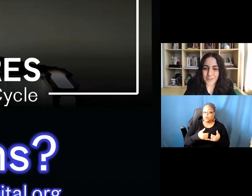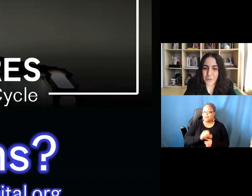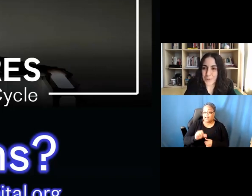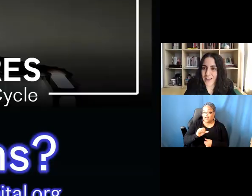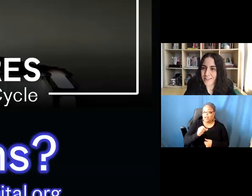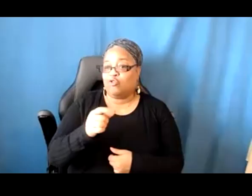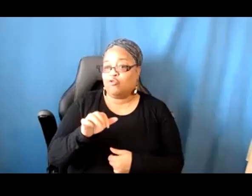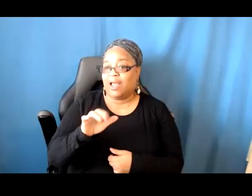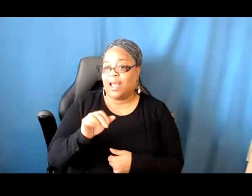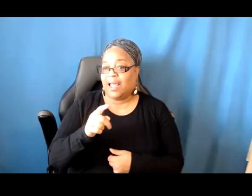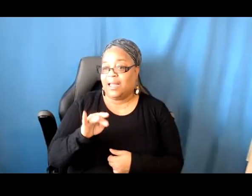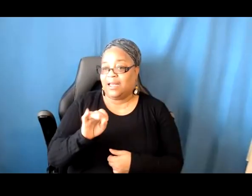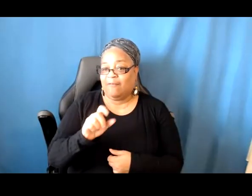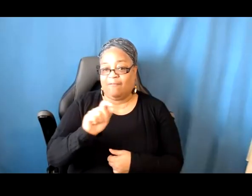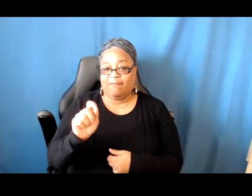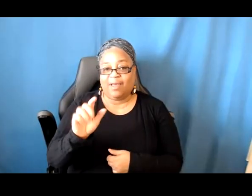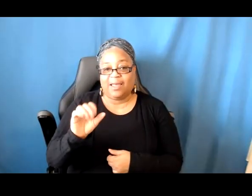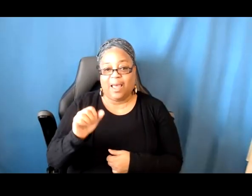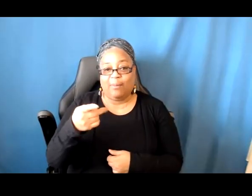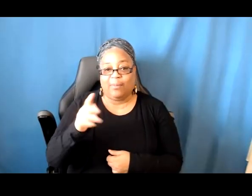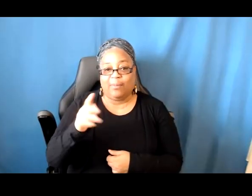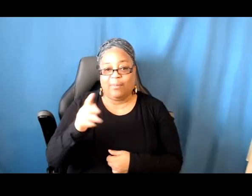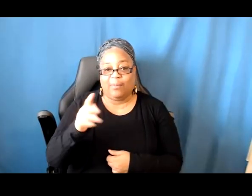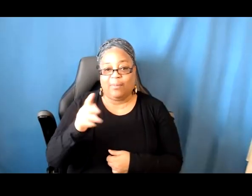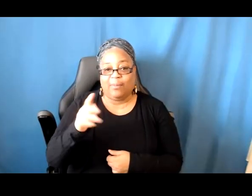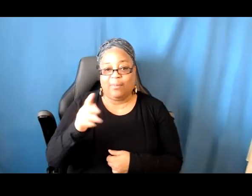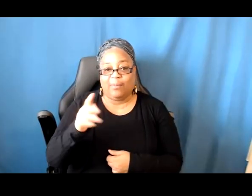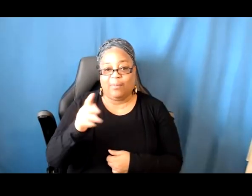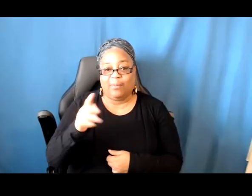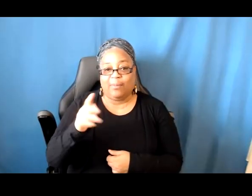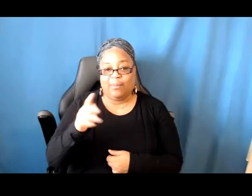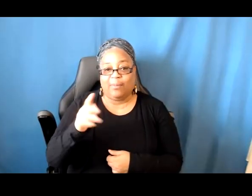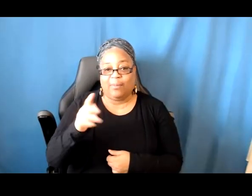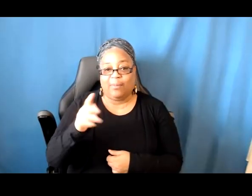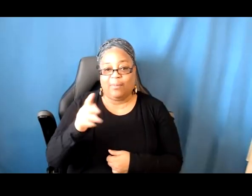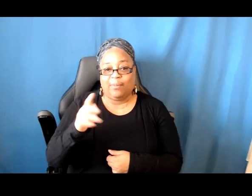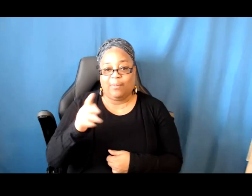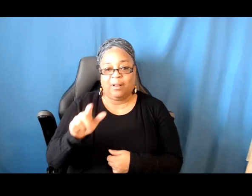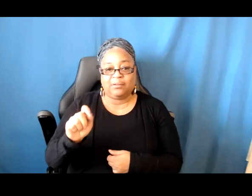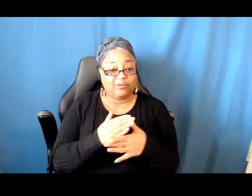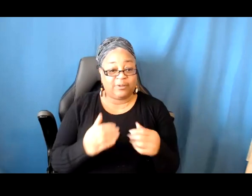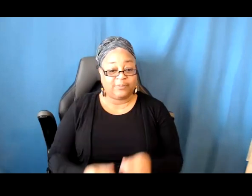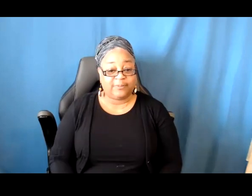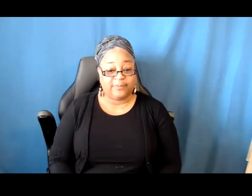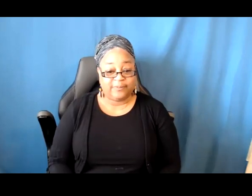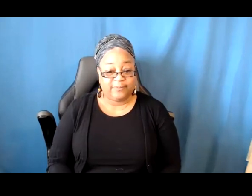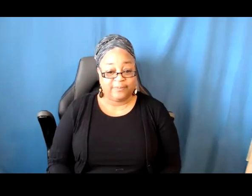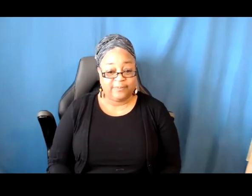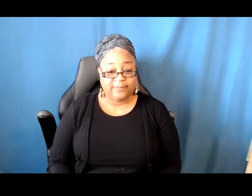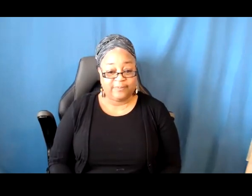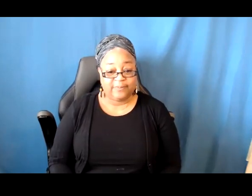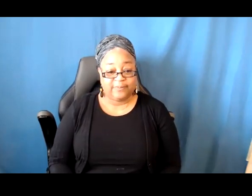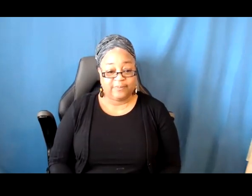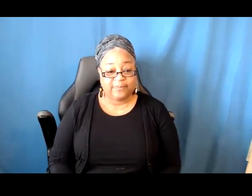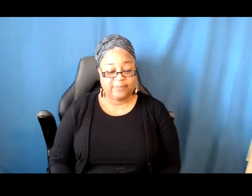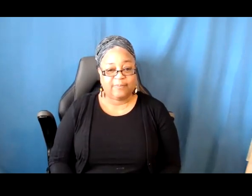So with that, I will stop sharing my screen and I will try to answer the questions that I